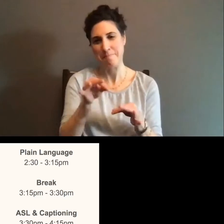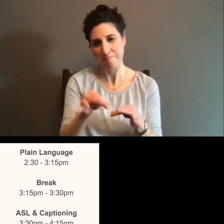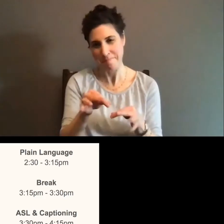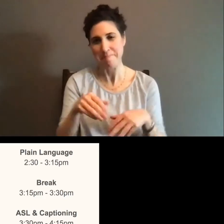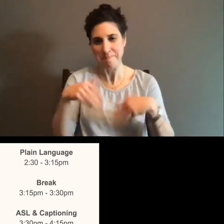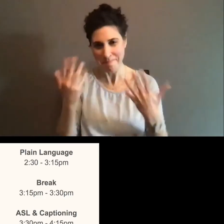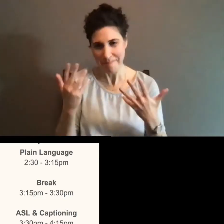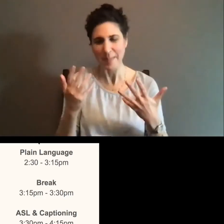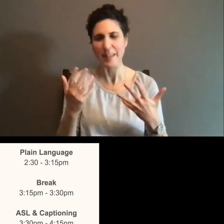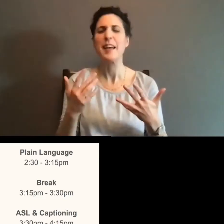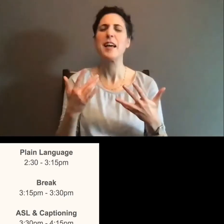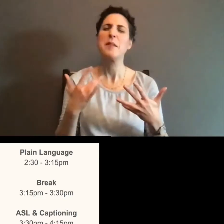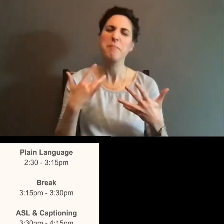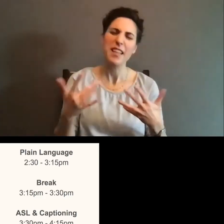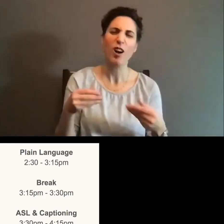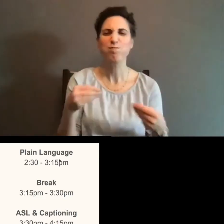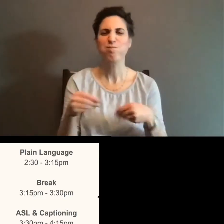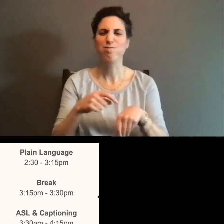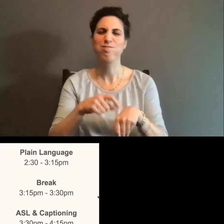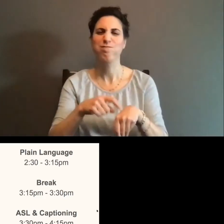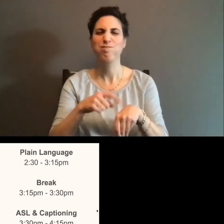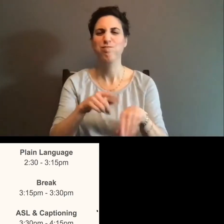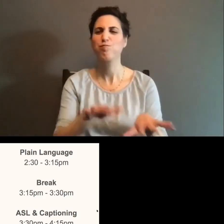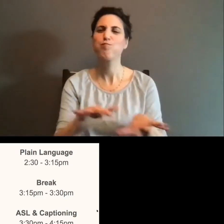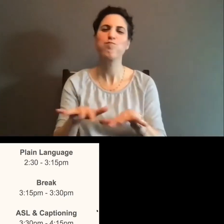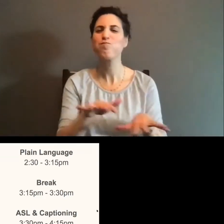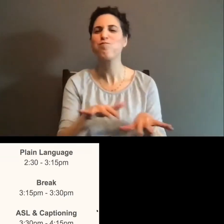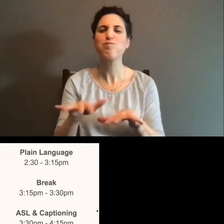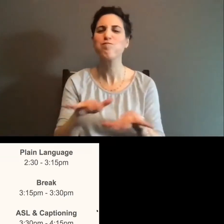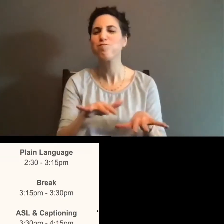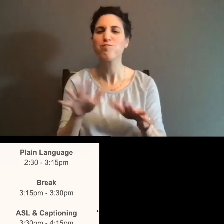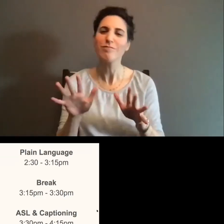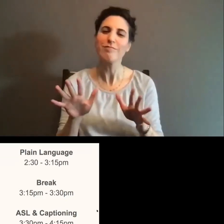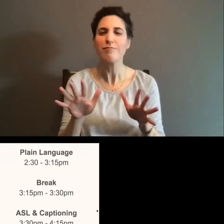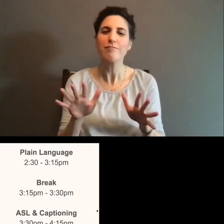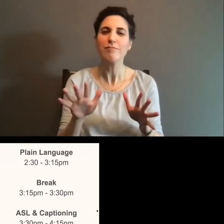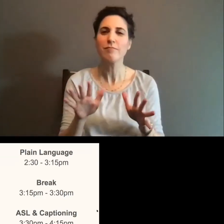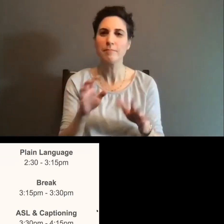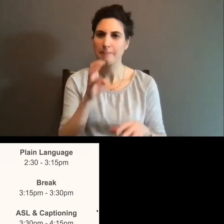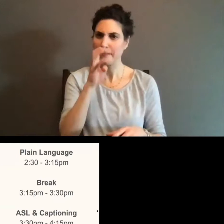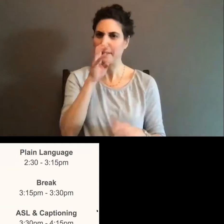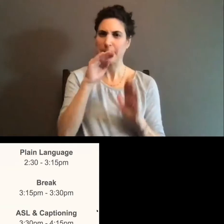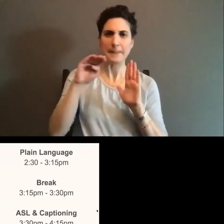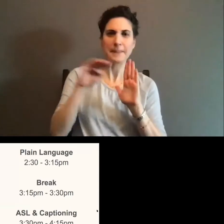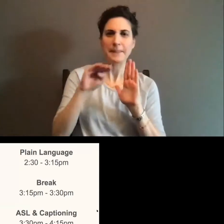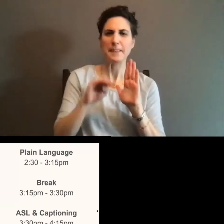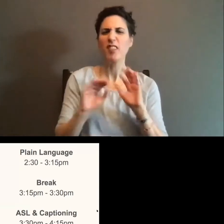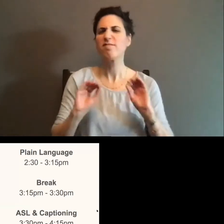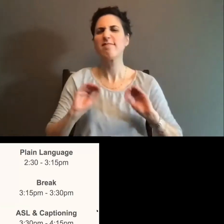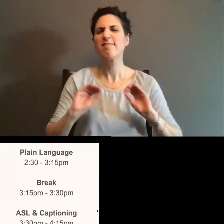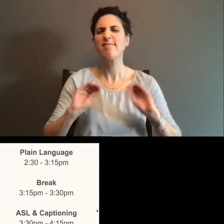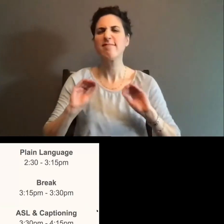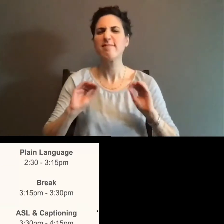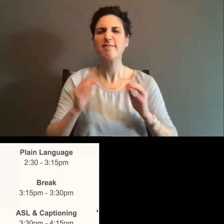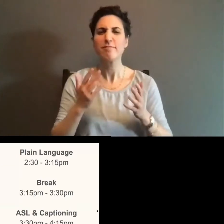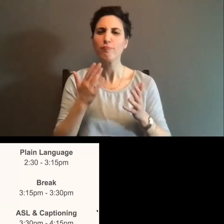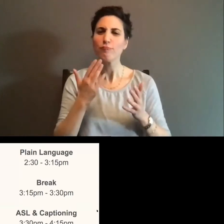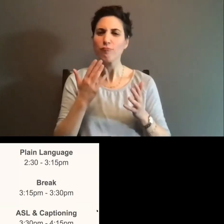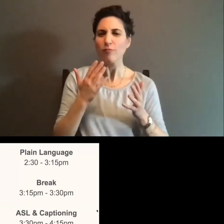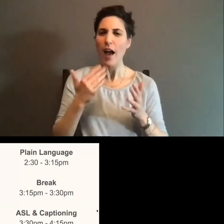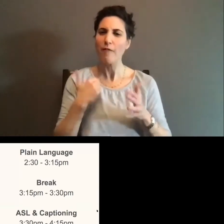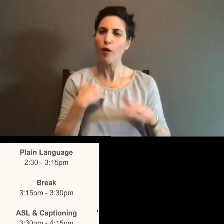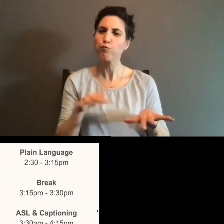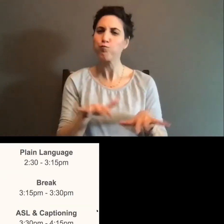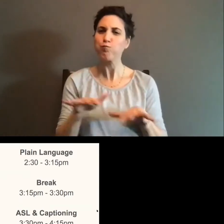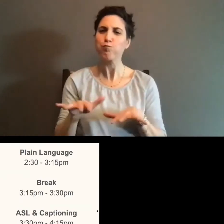build in buffer time, um, both for, um, just good event planning, but also